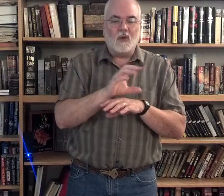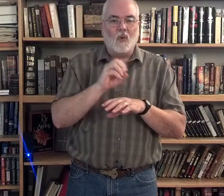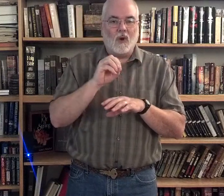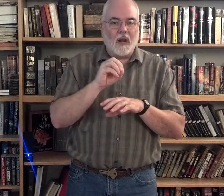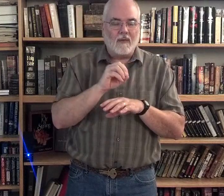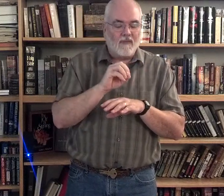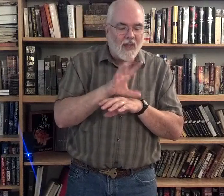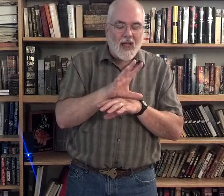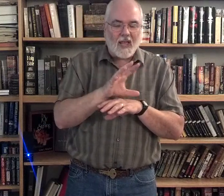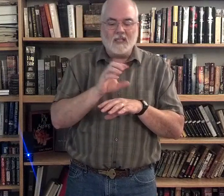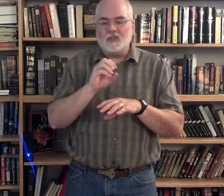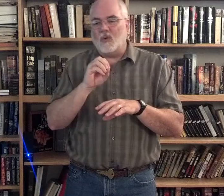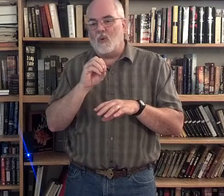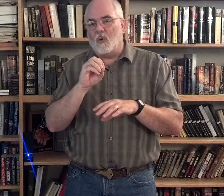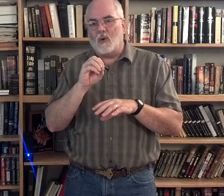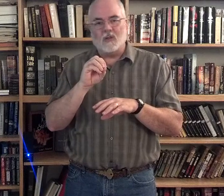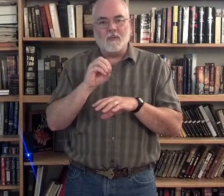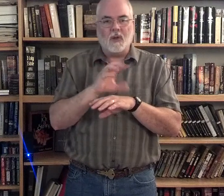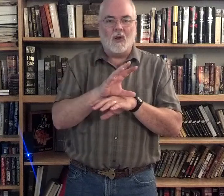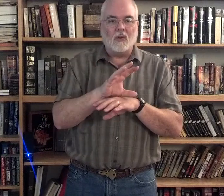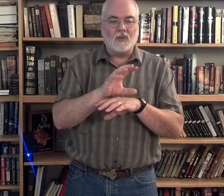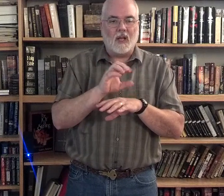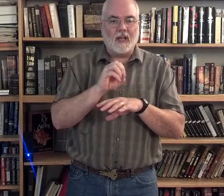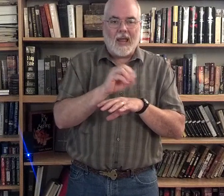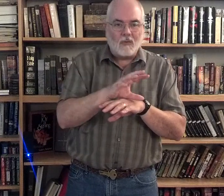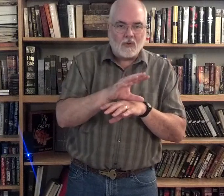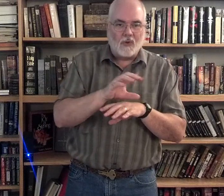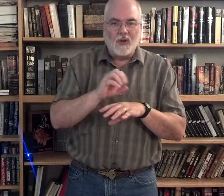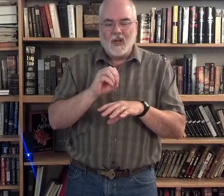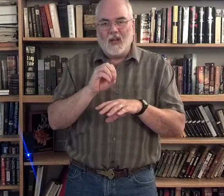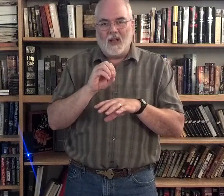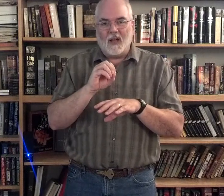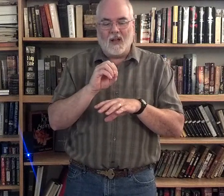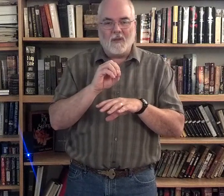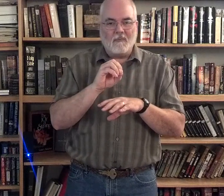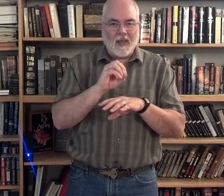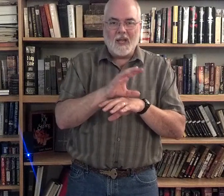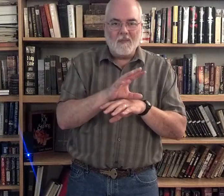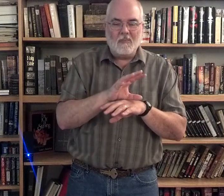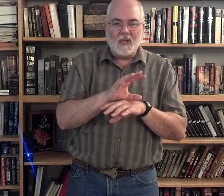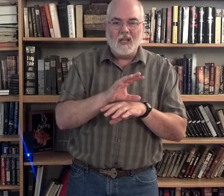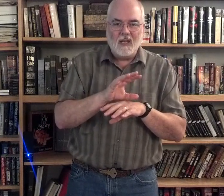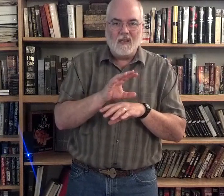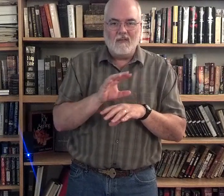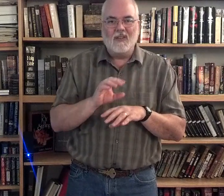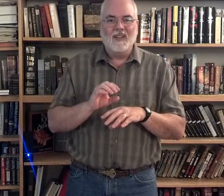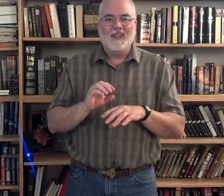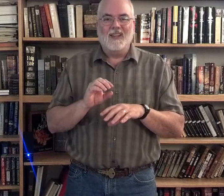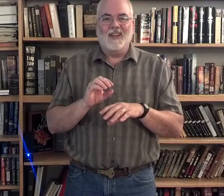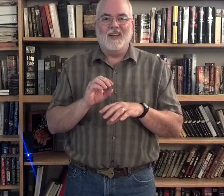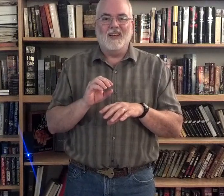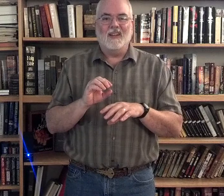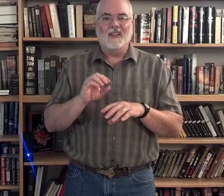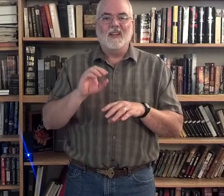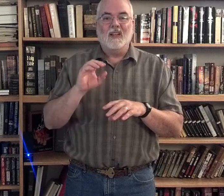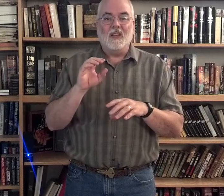Or, advised. Or, something along those lines. Counseled. Made him believe. That